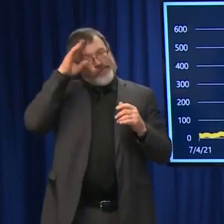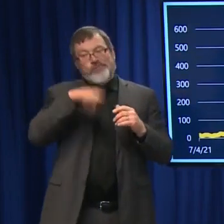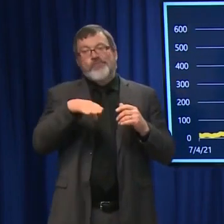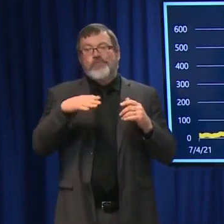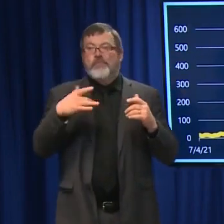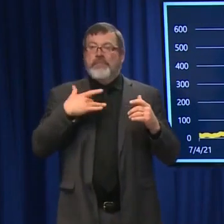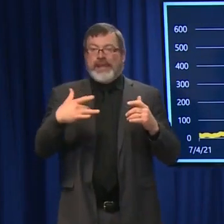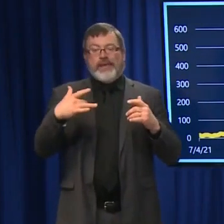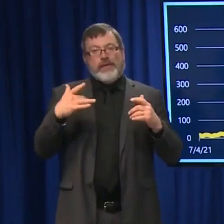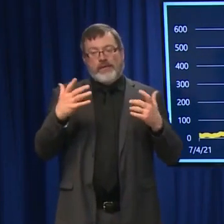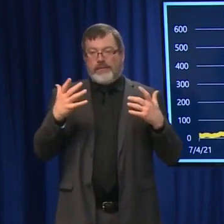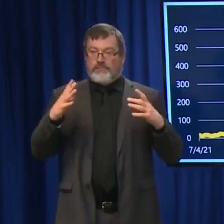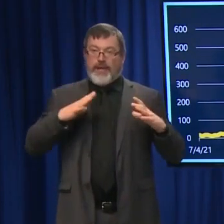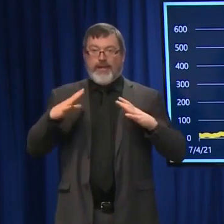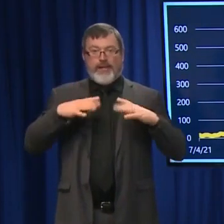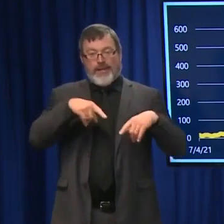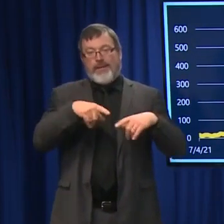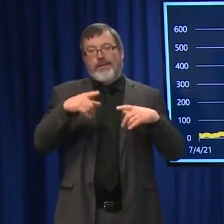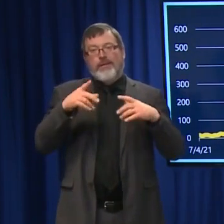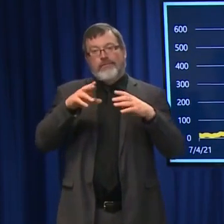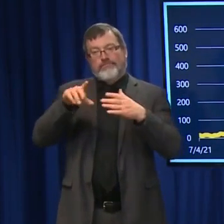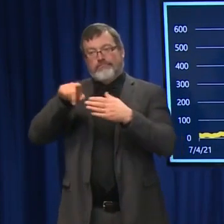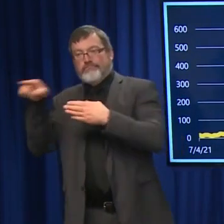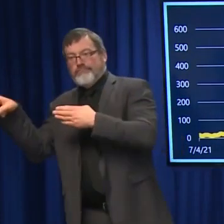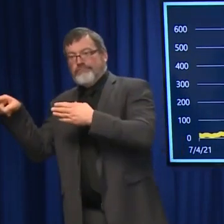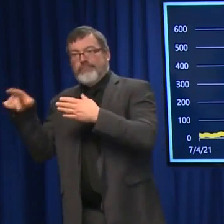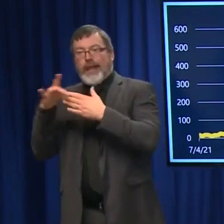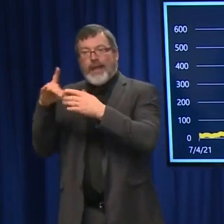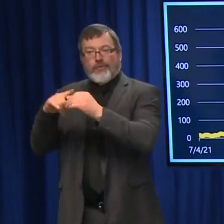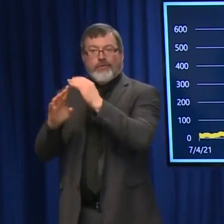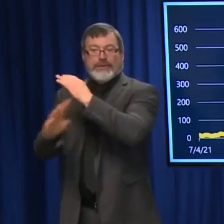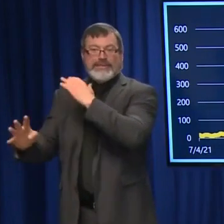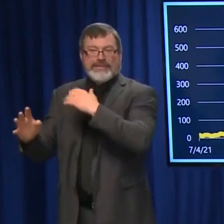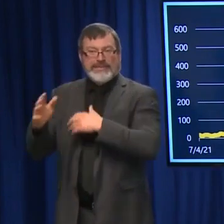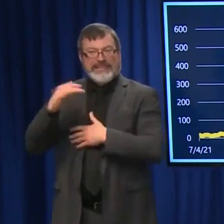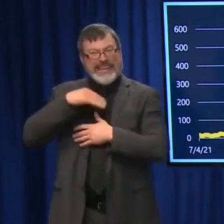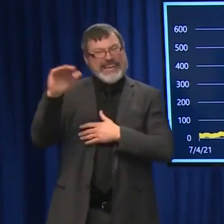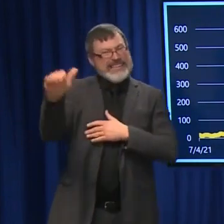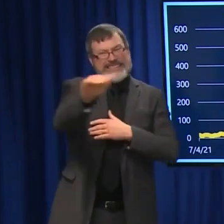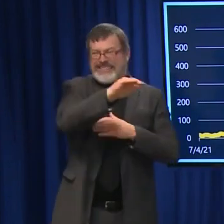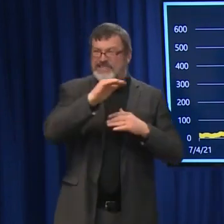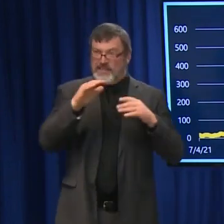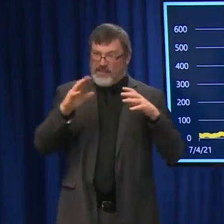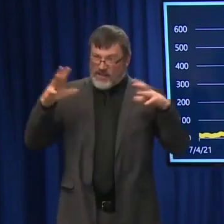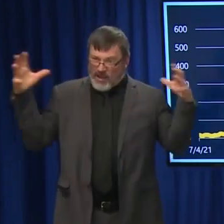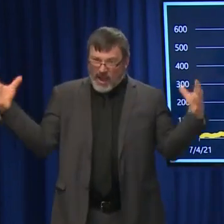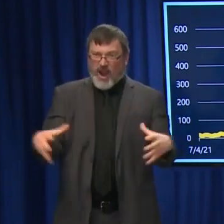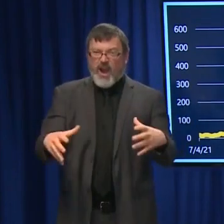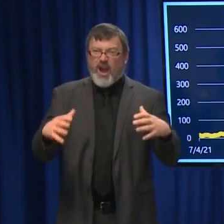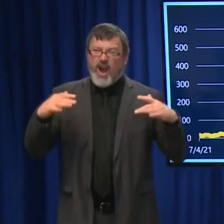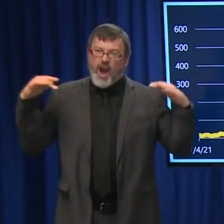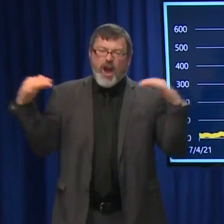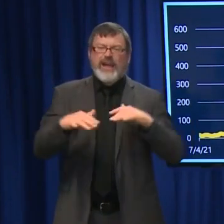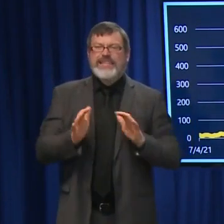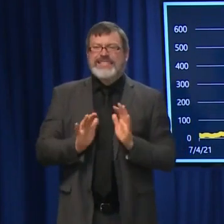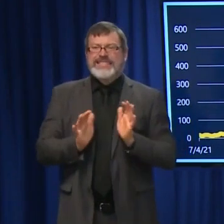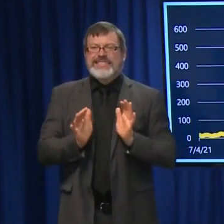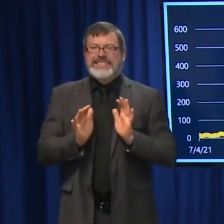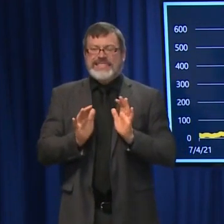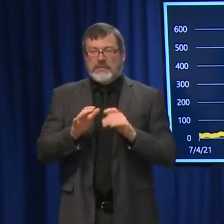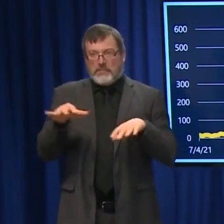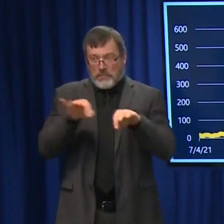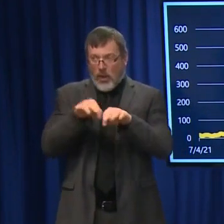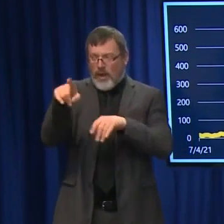not here to be the Grinch and tell folks not to meet with family or anything like that. We want people to have a happy holiday with family. Just do it safe. Be smart.